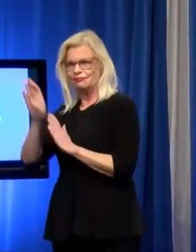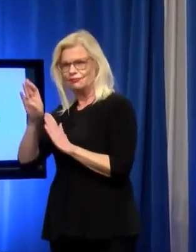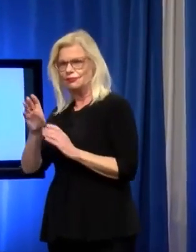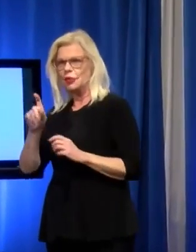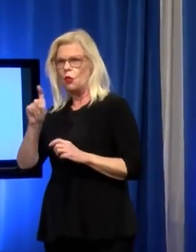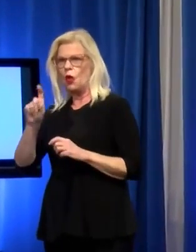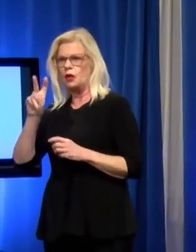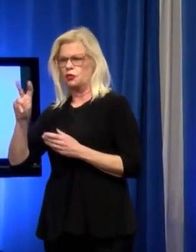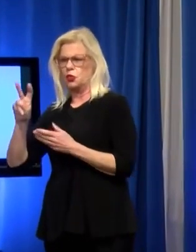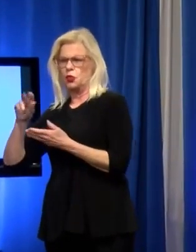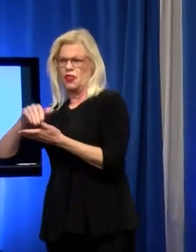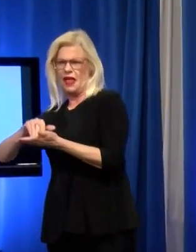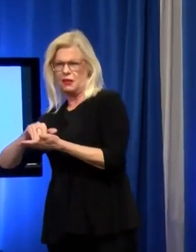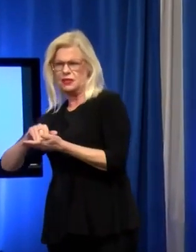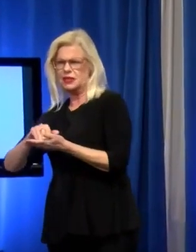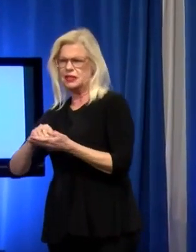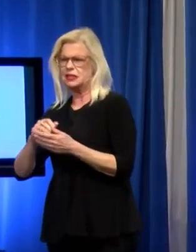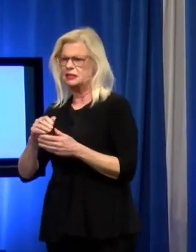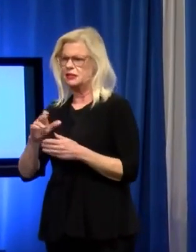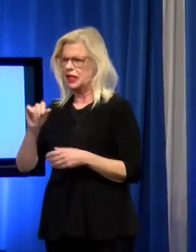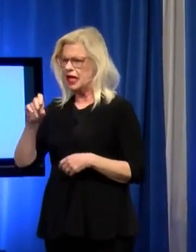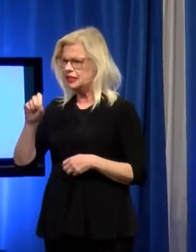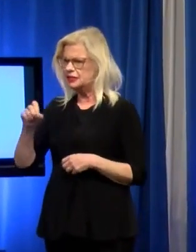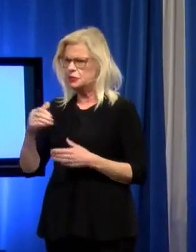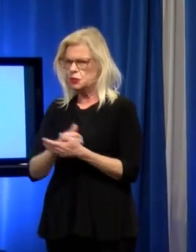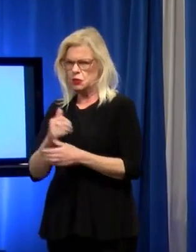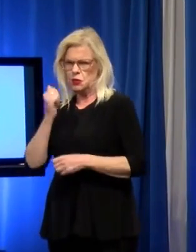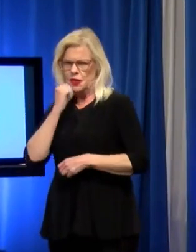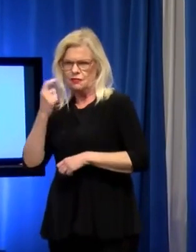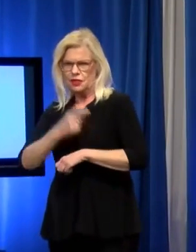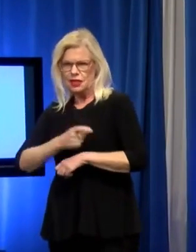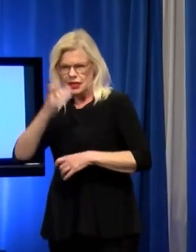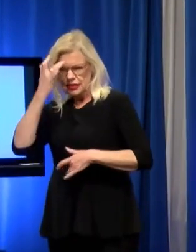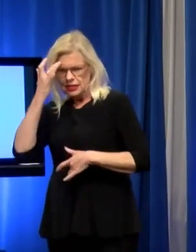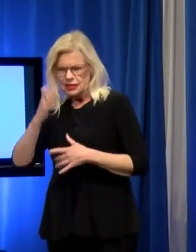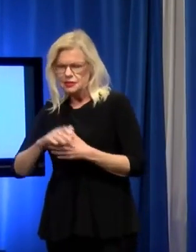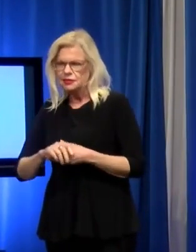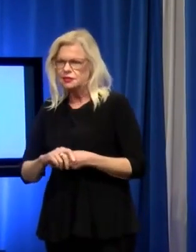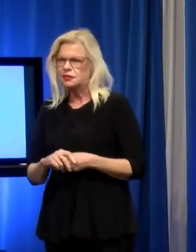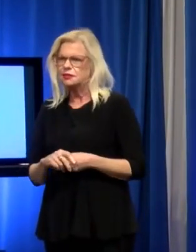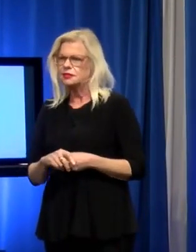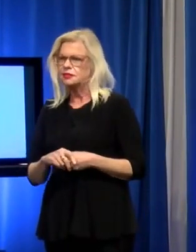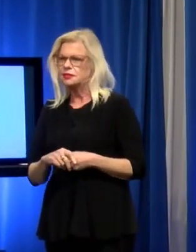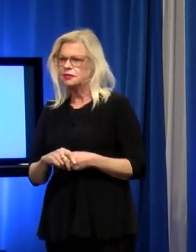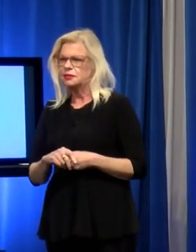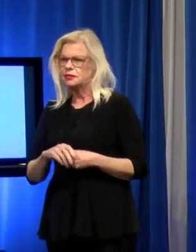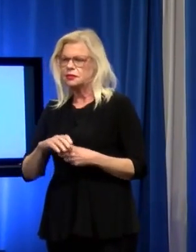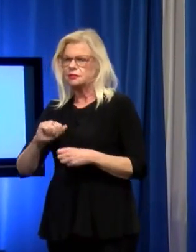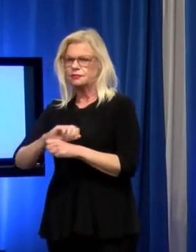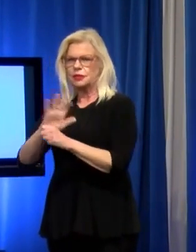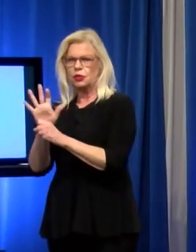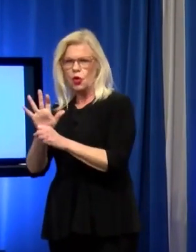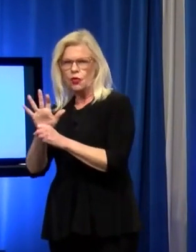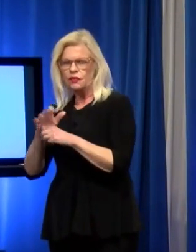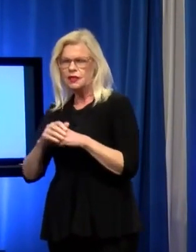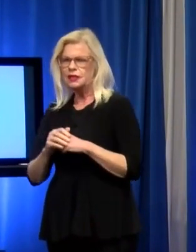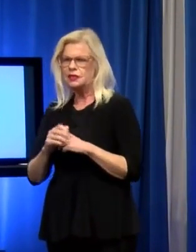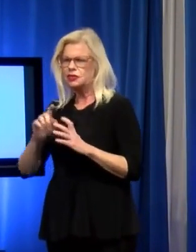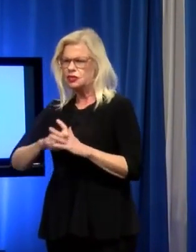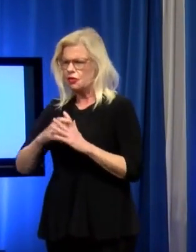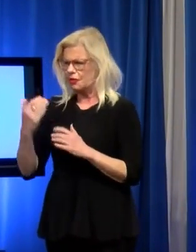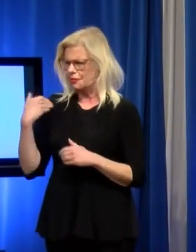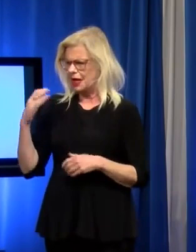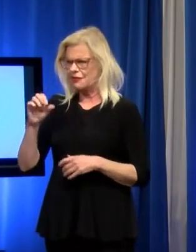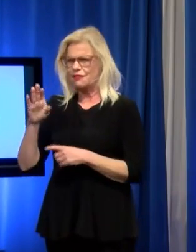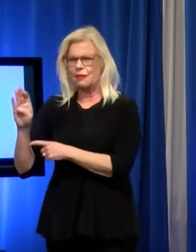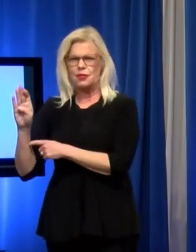new cases a day at least that we are aware of. Since this response began back in February in the United